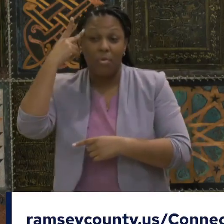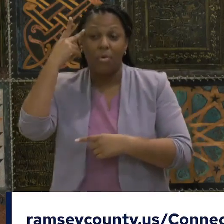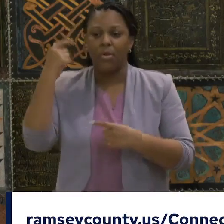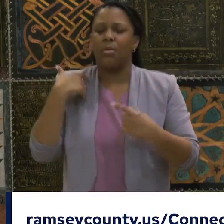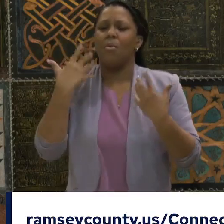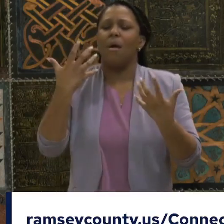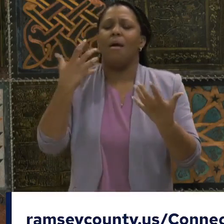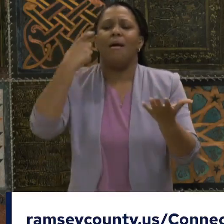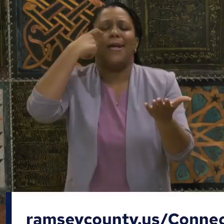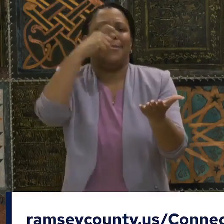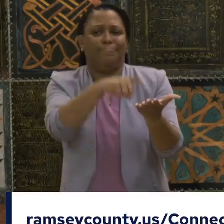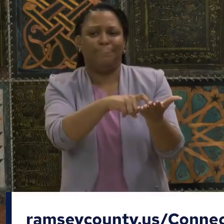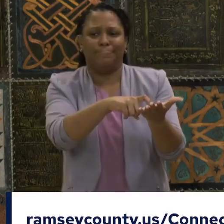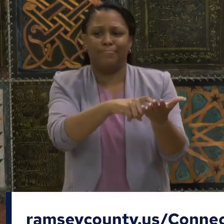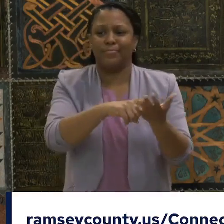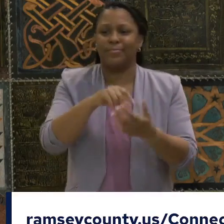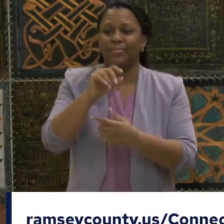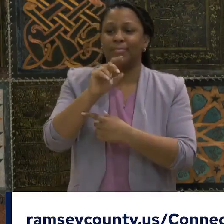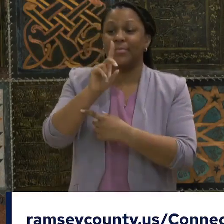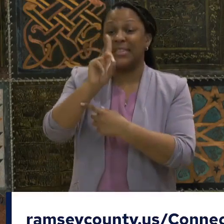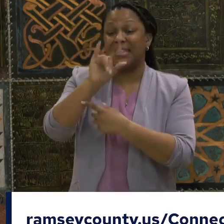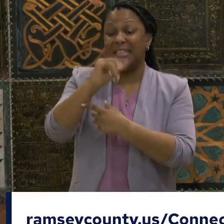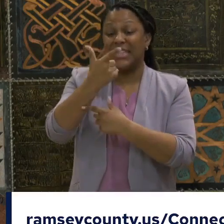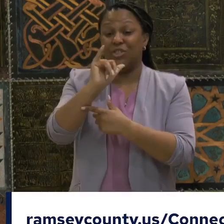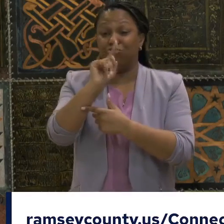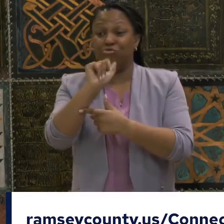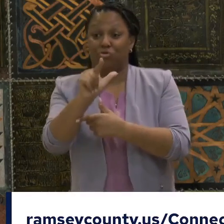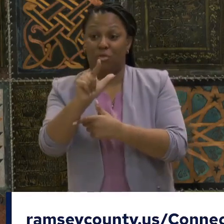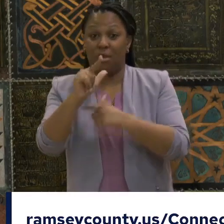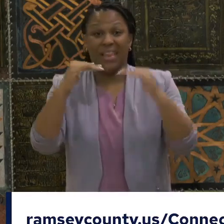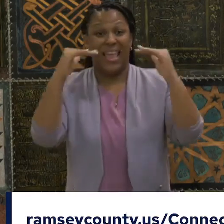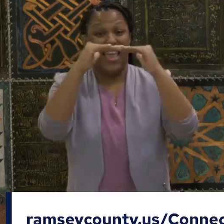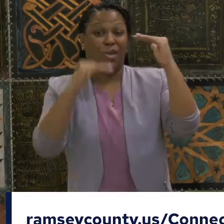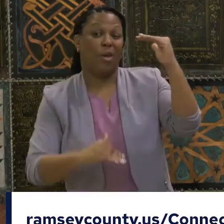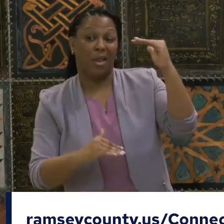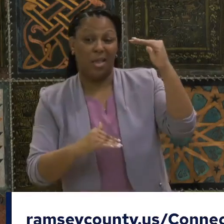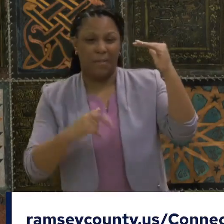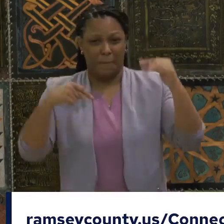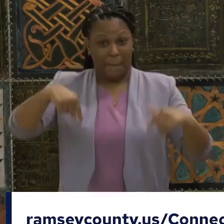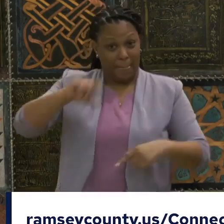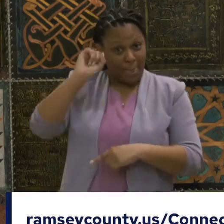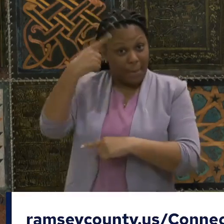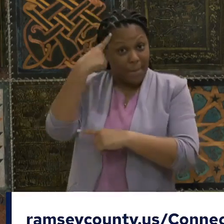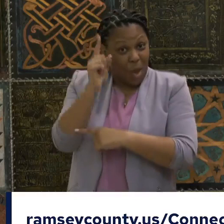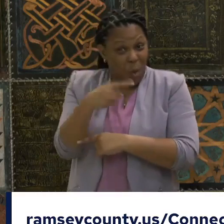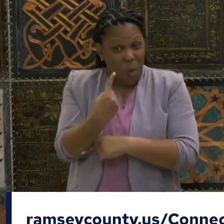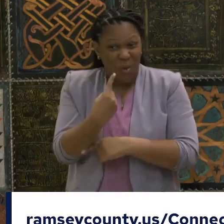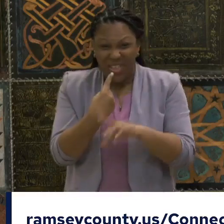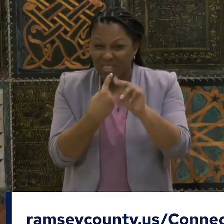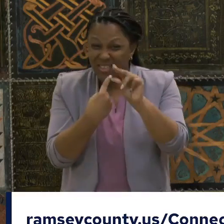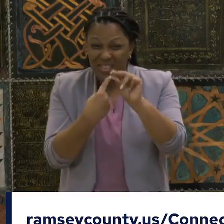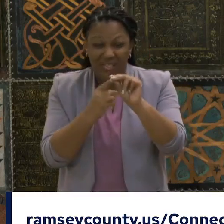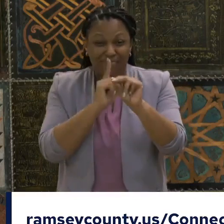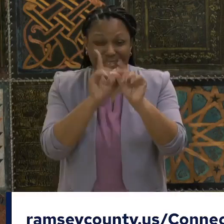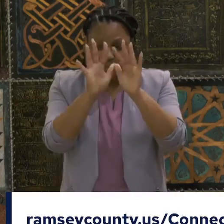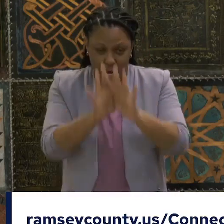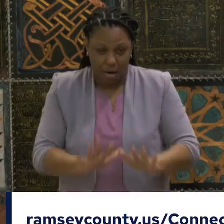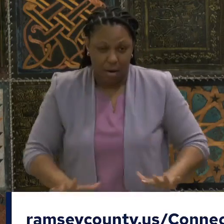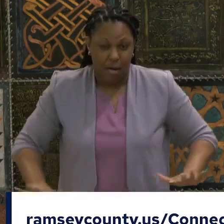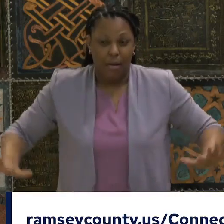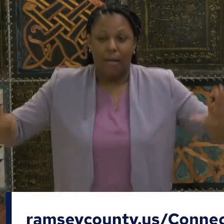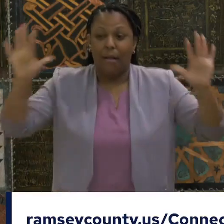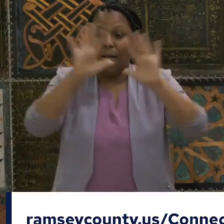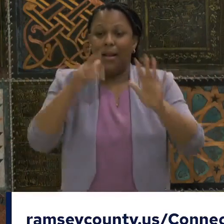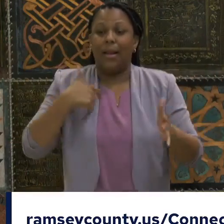digital inequities, it's not just in our county or here in St. Paul, but it's everywhere. And highlighting the need to address digital